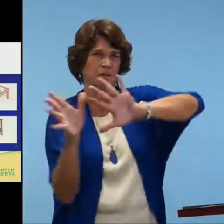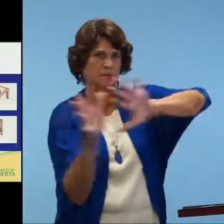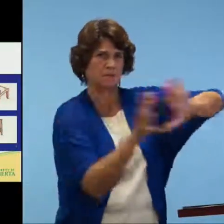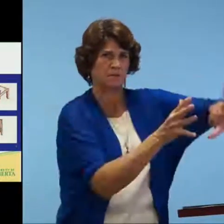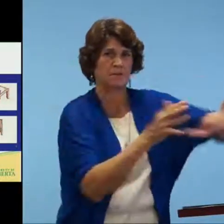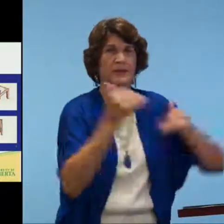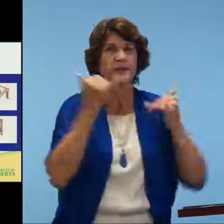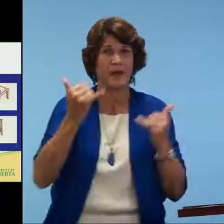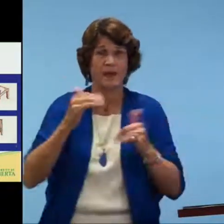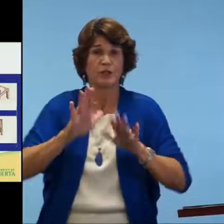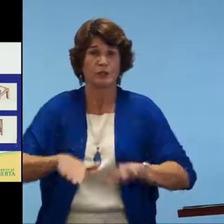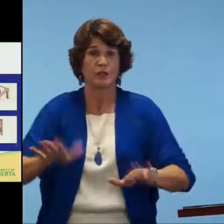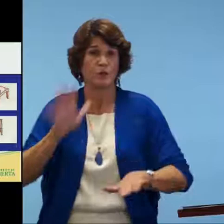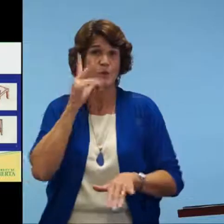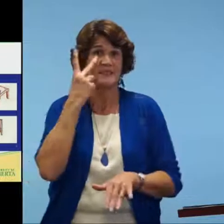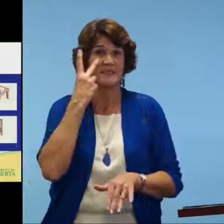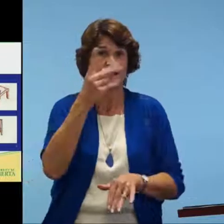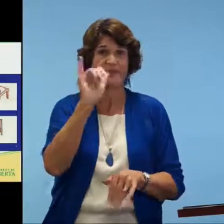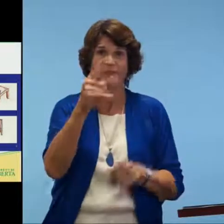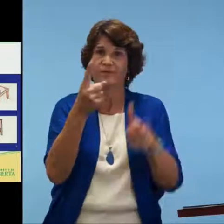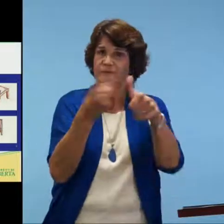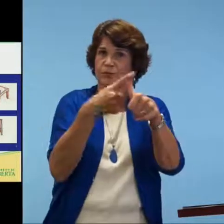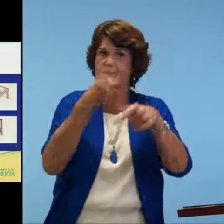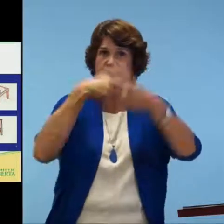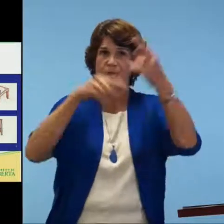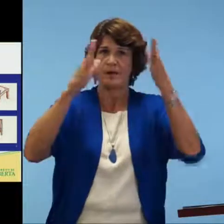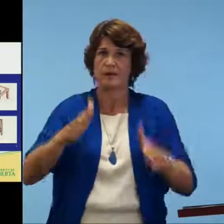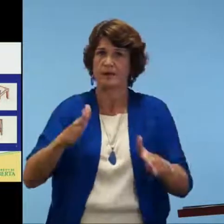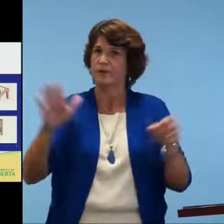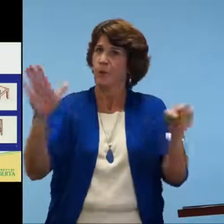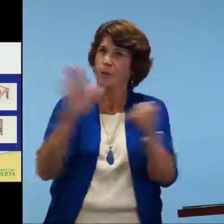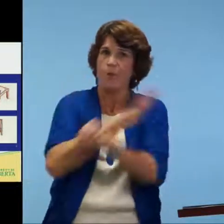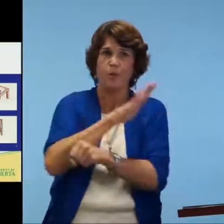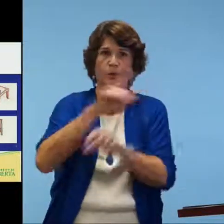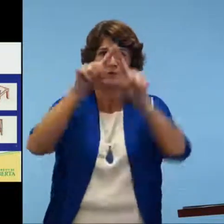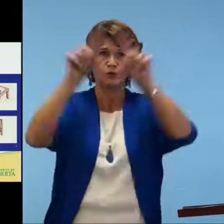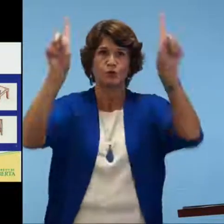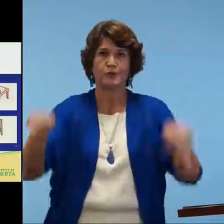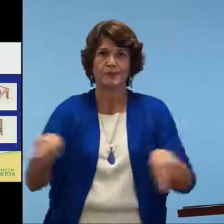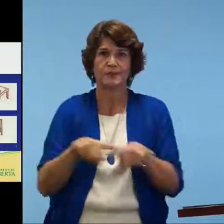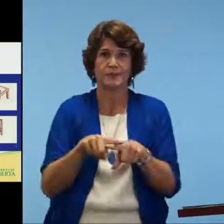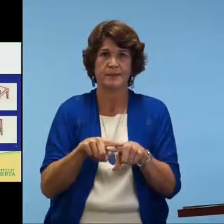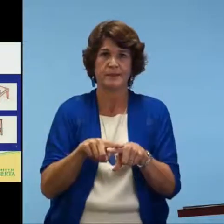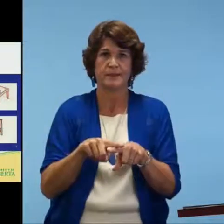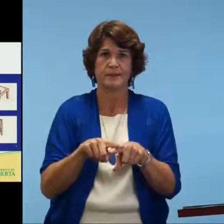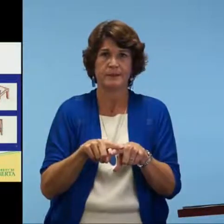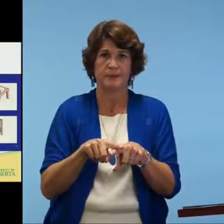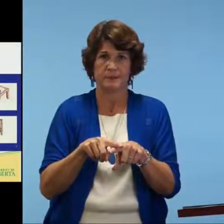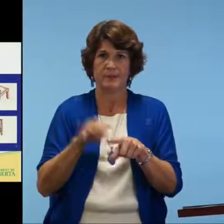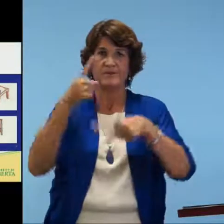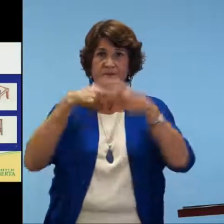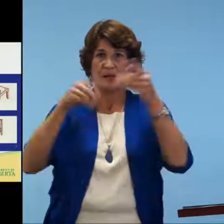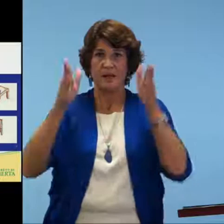So using that as a foundation or an idea, the child will look at this and see the signer on the screen.